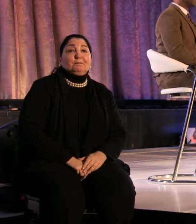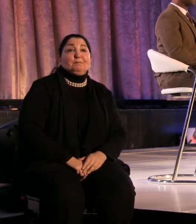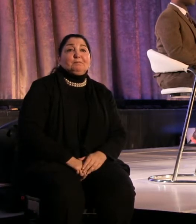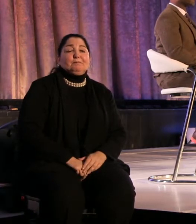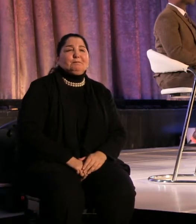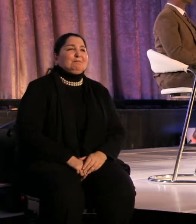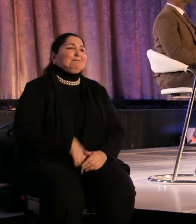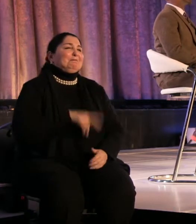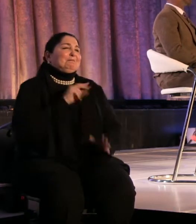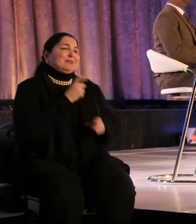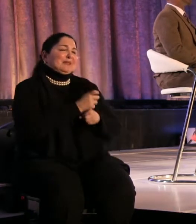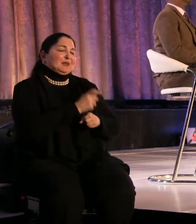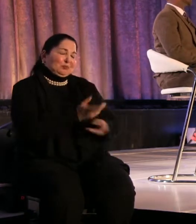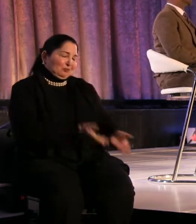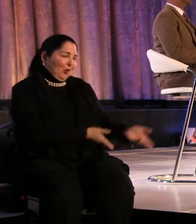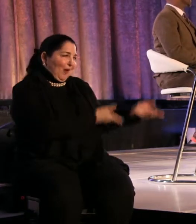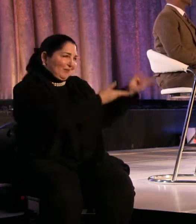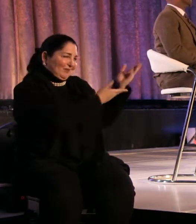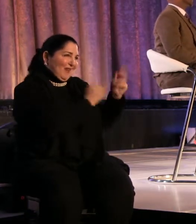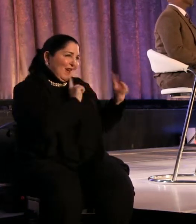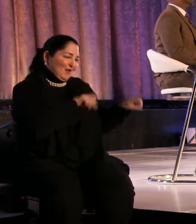No. Y'all go ahead.